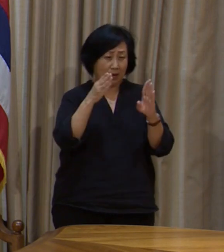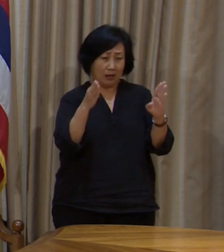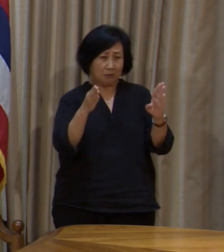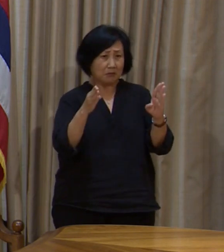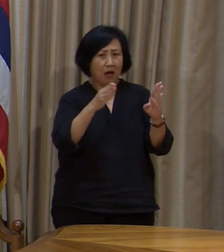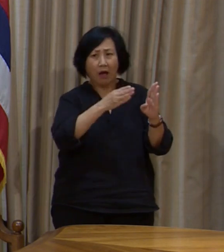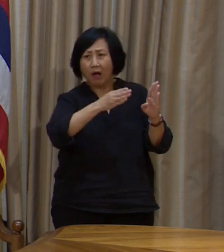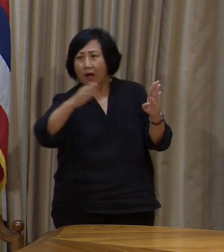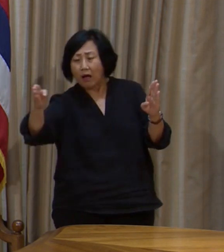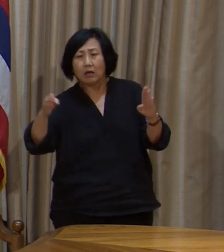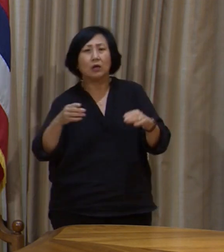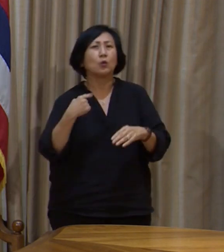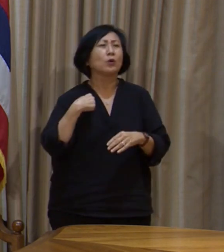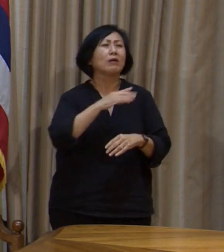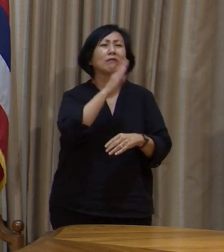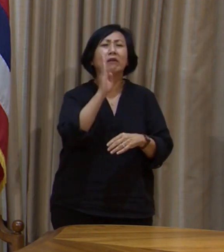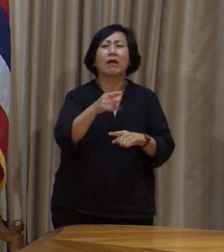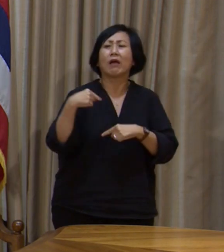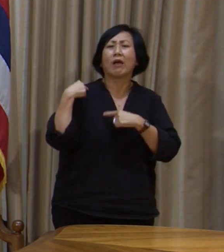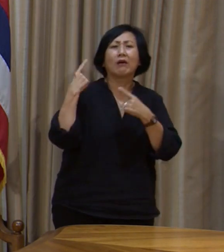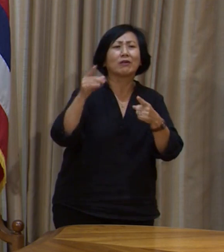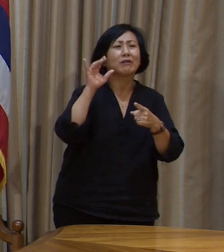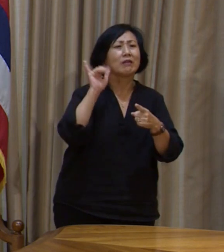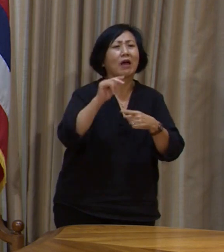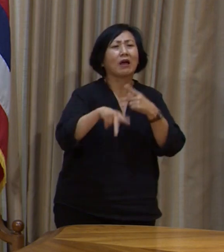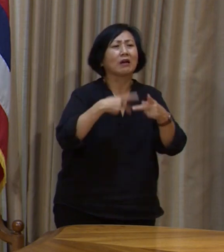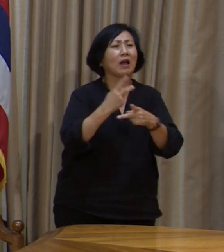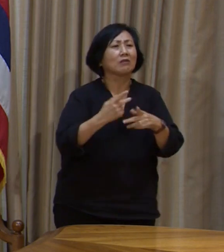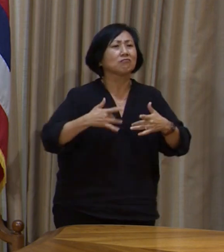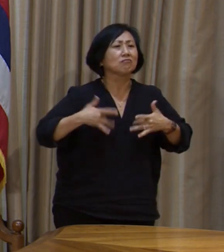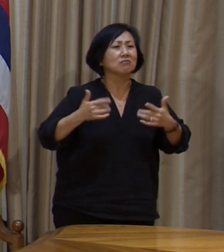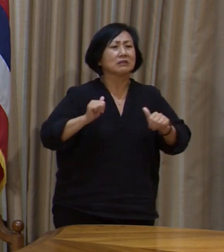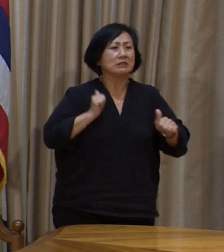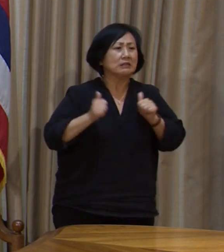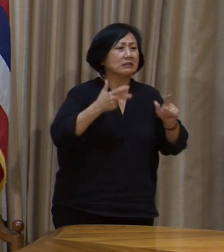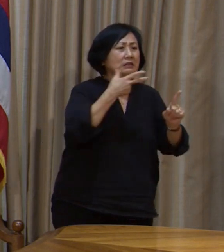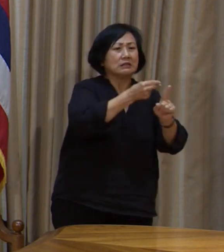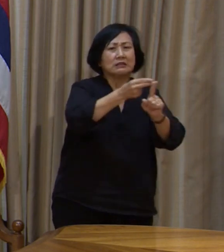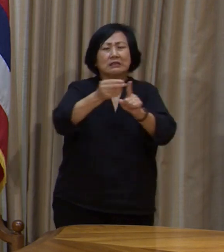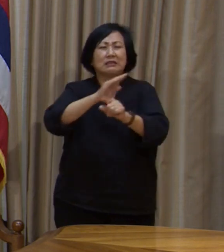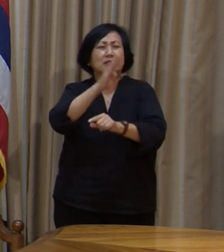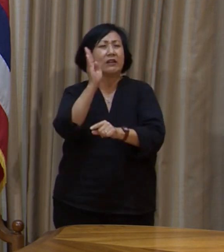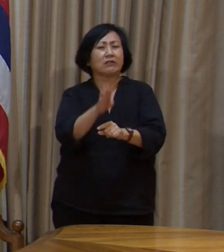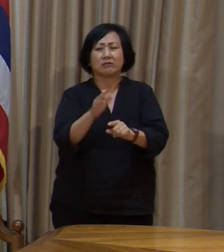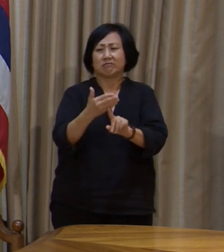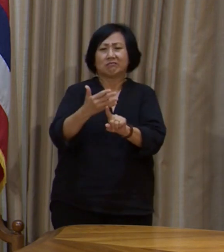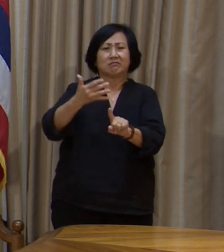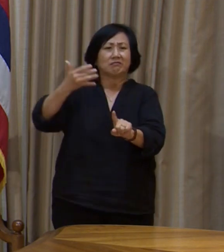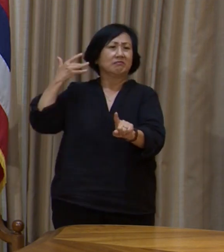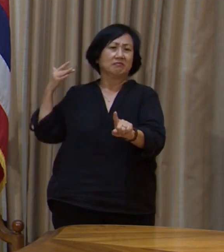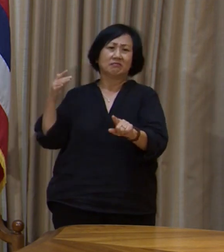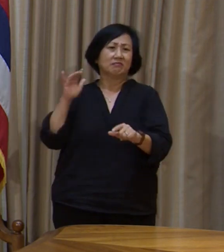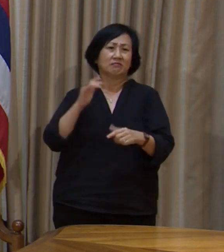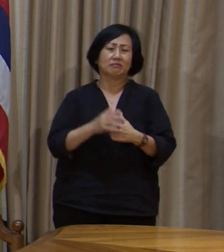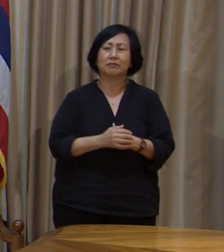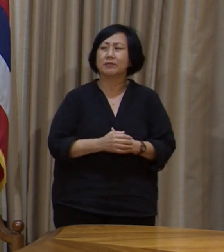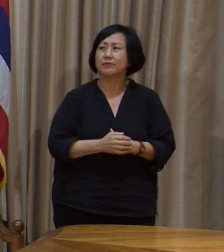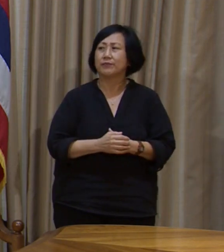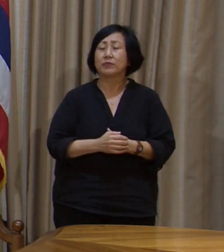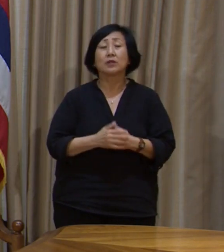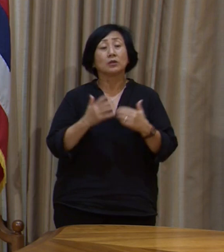time. You know, we have never undertaken such an aggressive and large vaccination program.